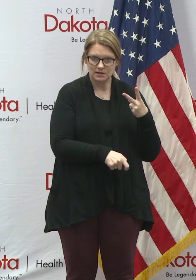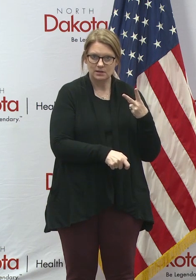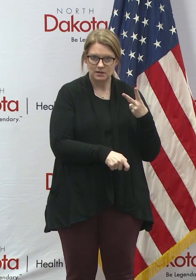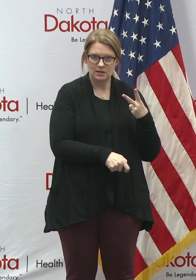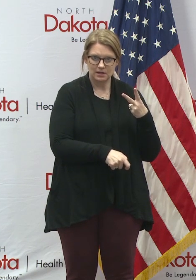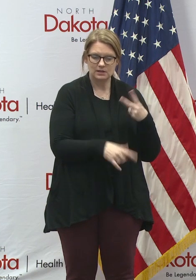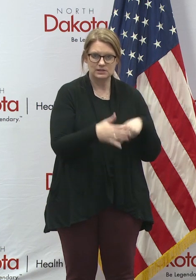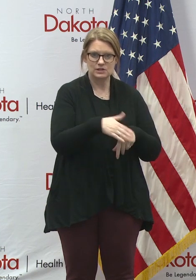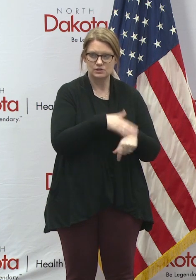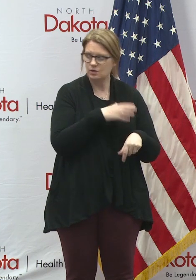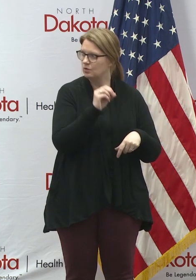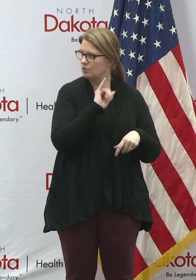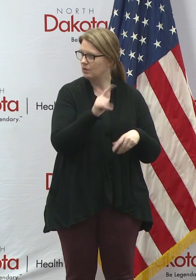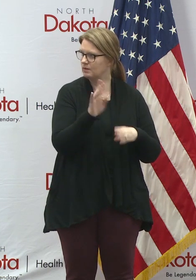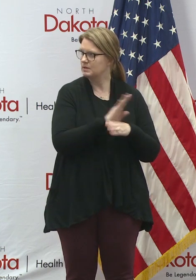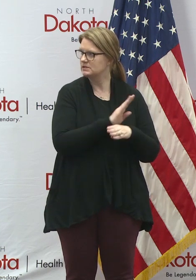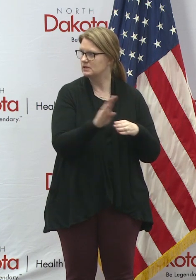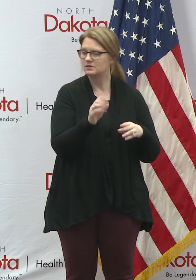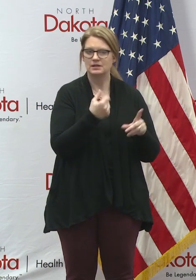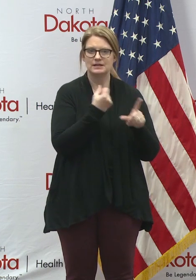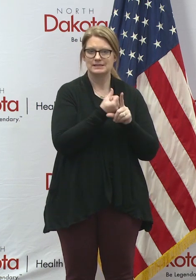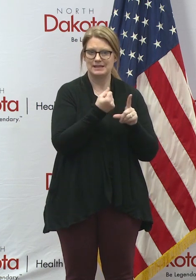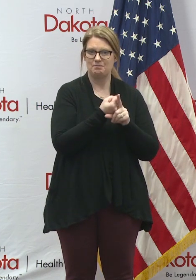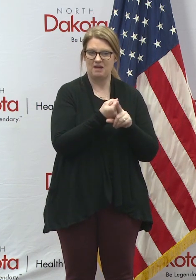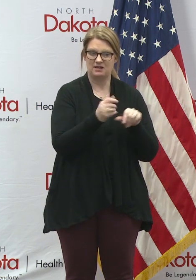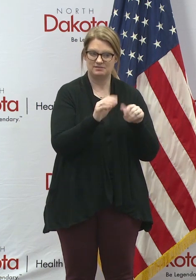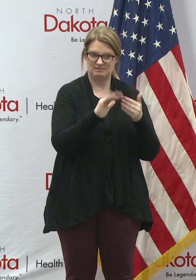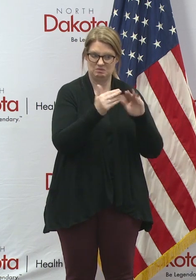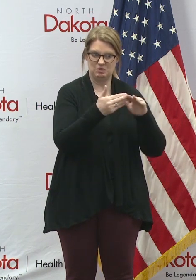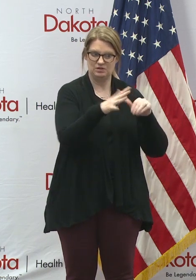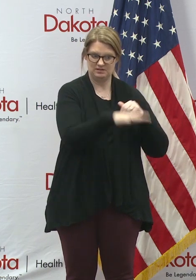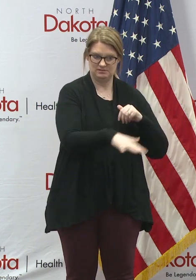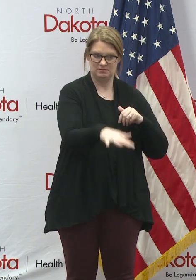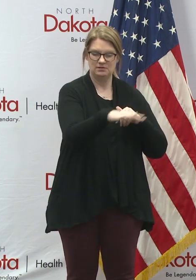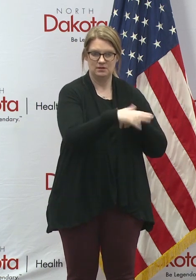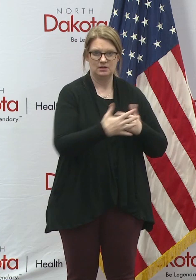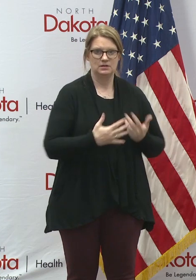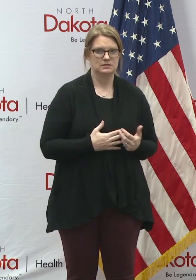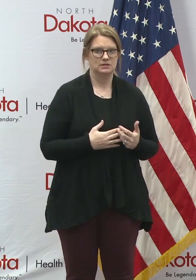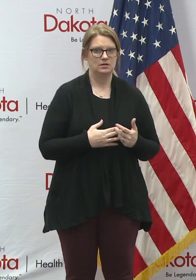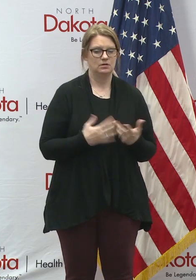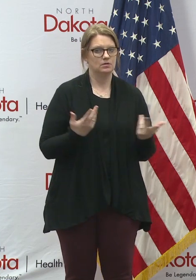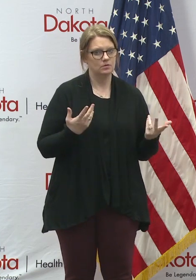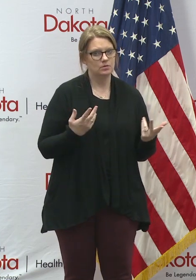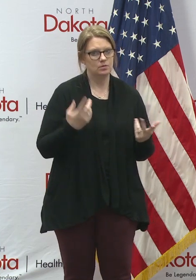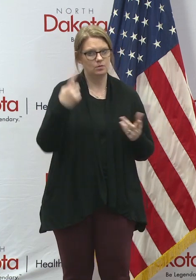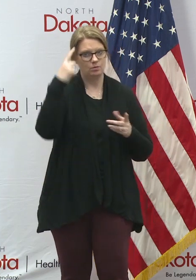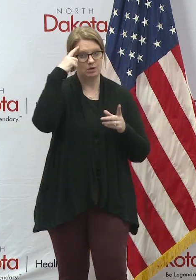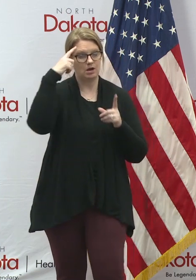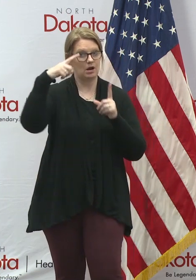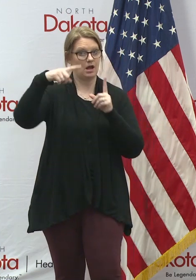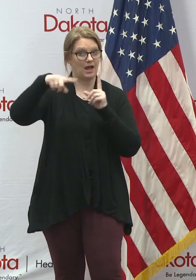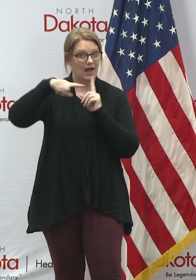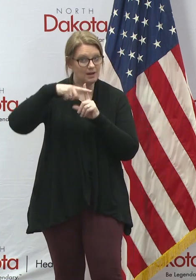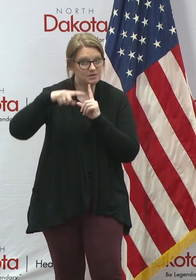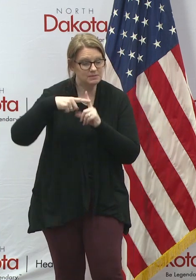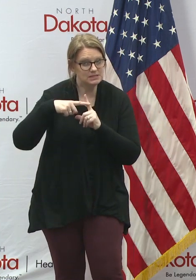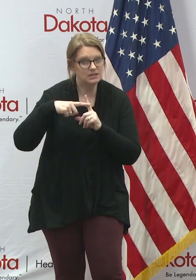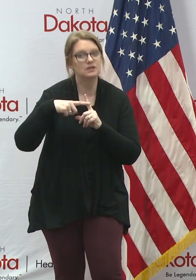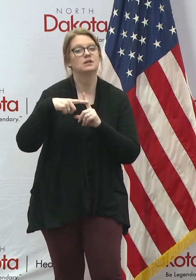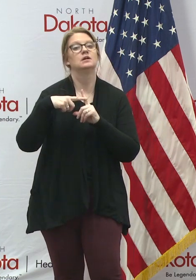slowdown in the oil industry, which, of course, will impact our communities there. So, you know, we're optimistic about getting through